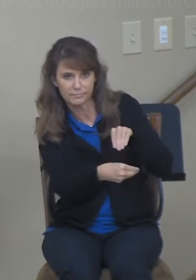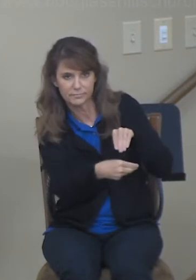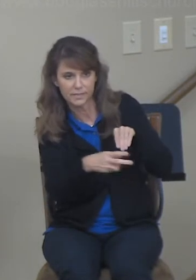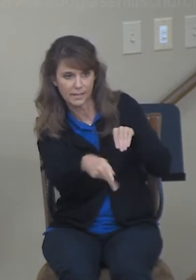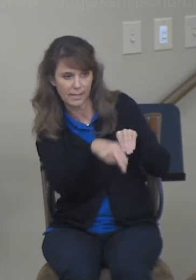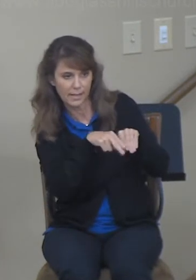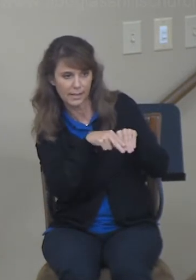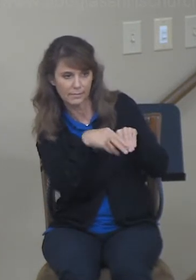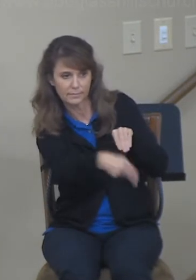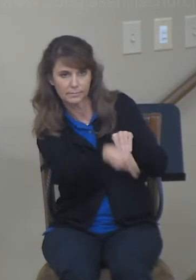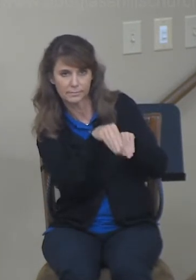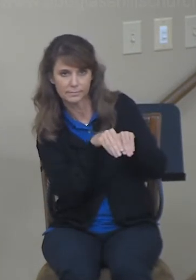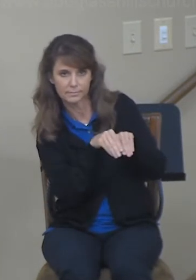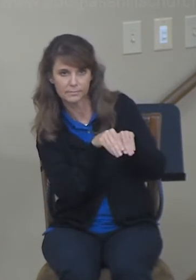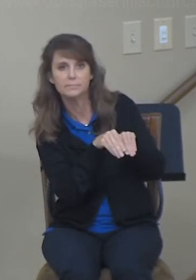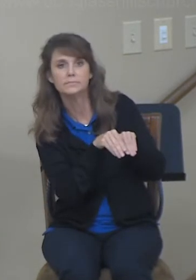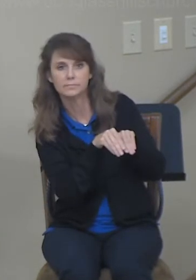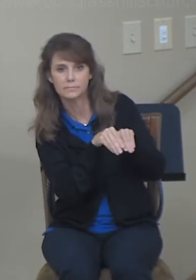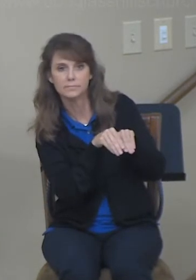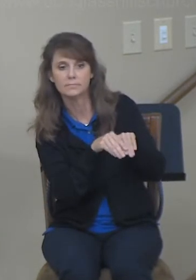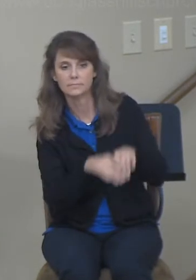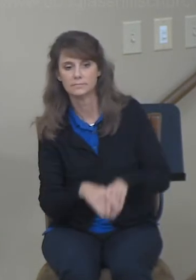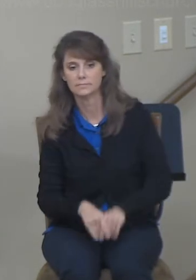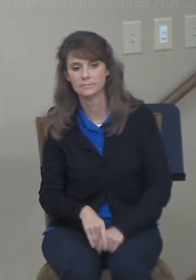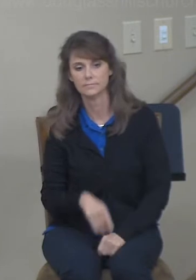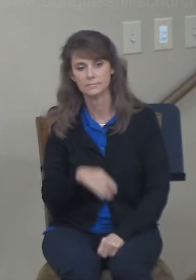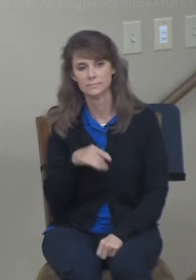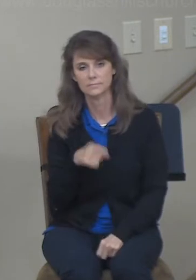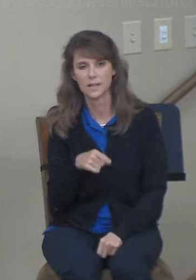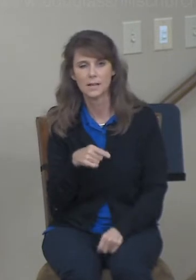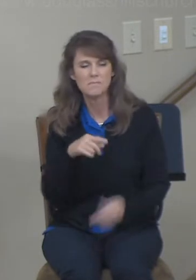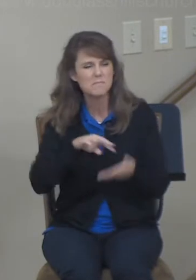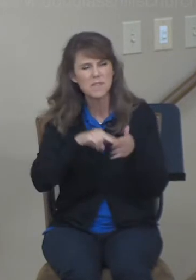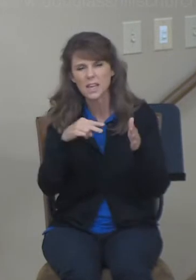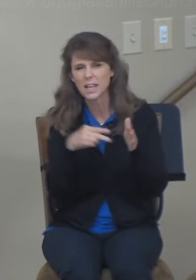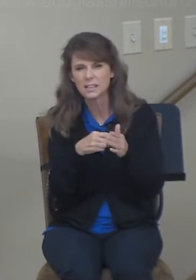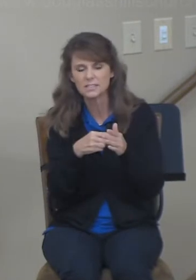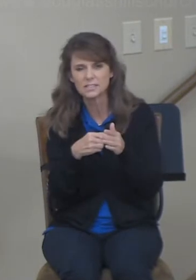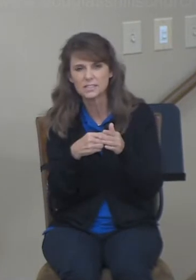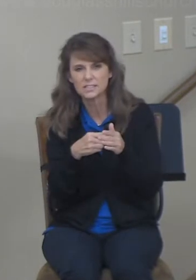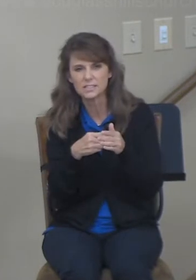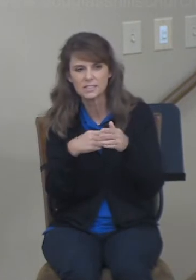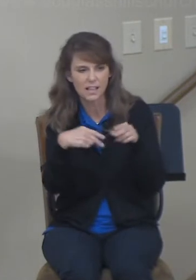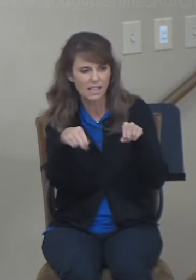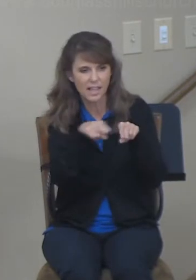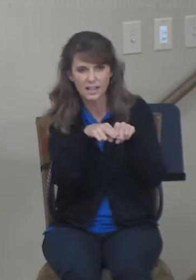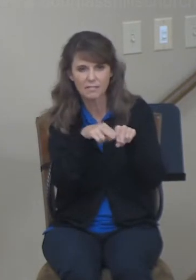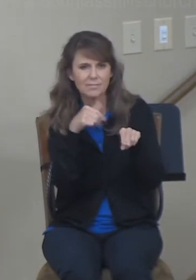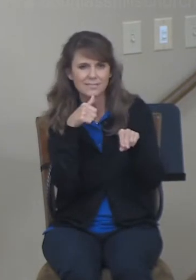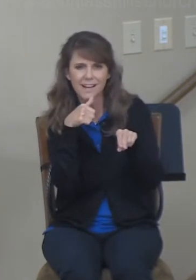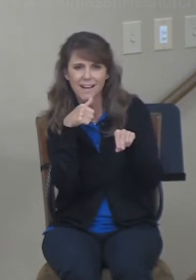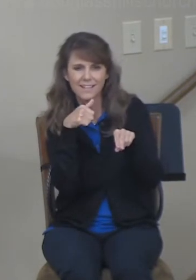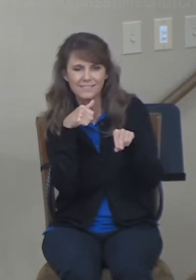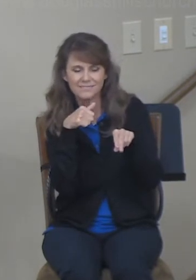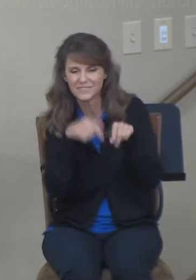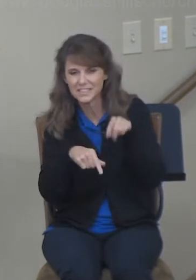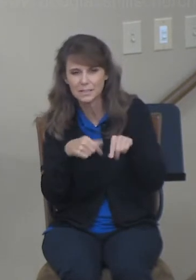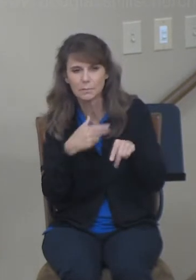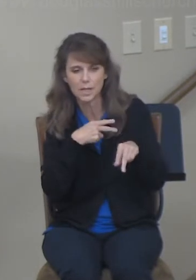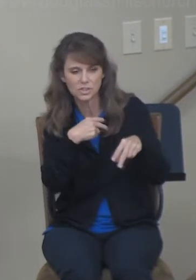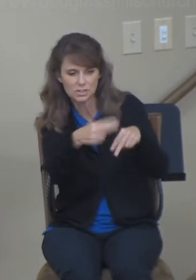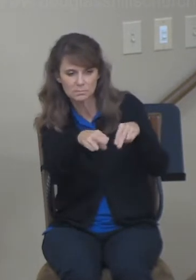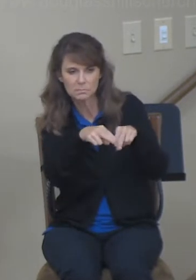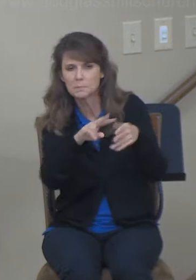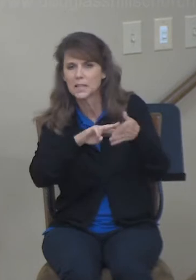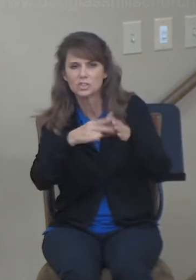simply being an enigmatic phrase that meant to lie close to someone, not necessarily at your feet. But can you